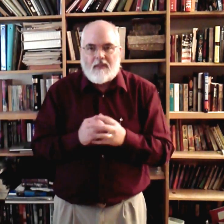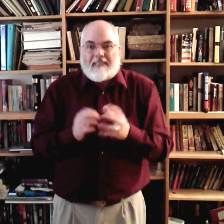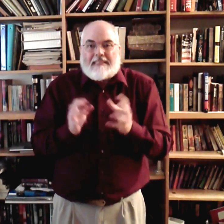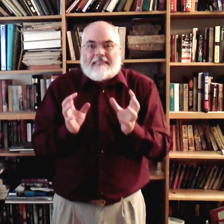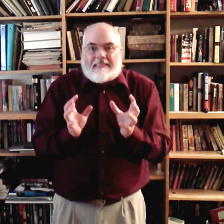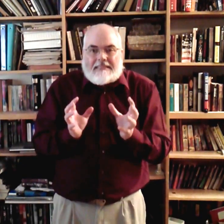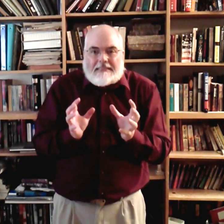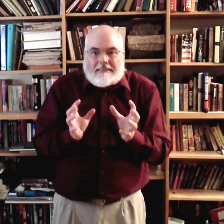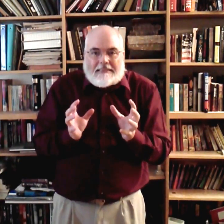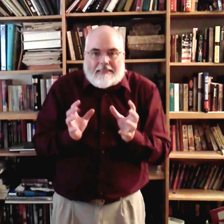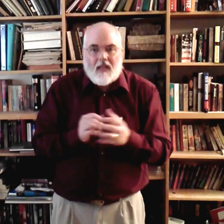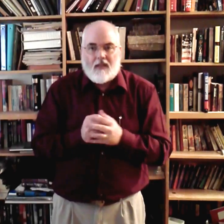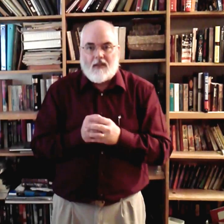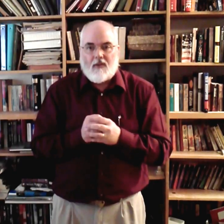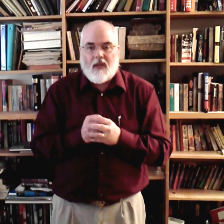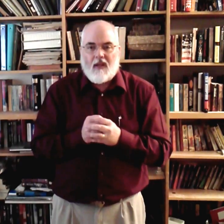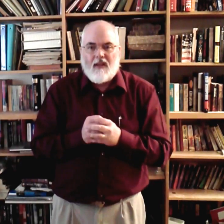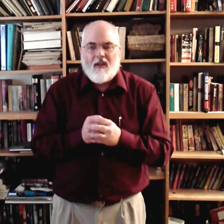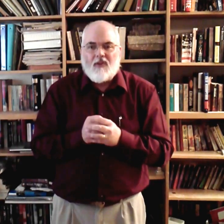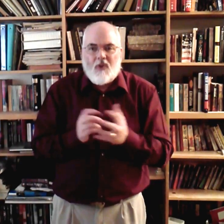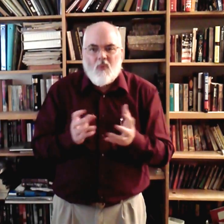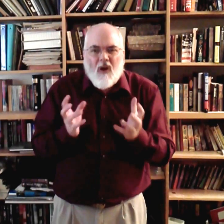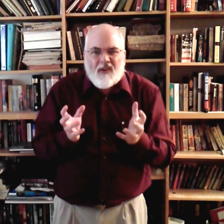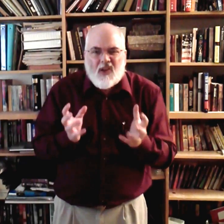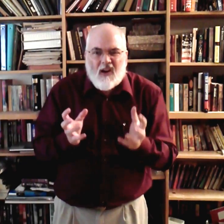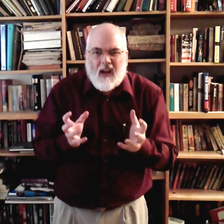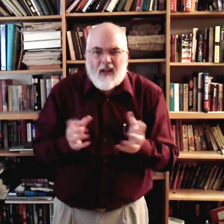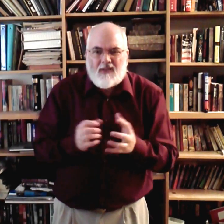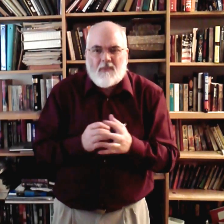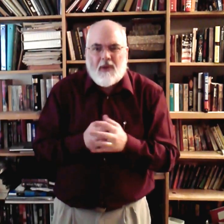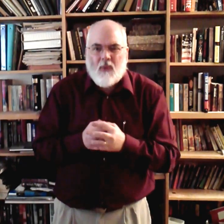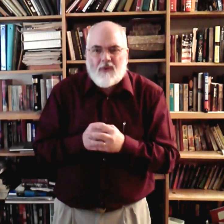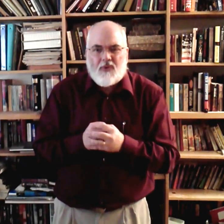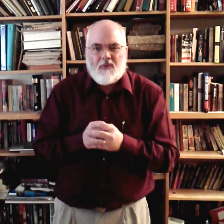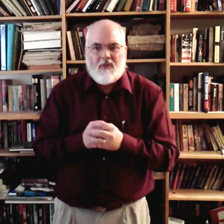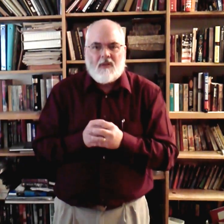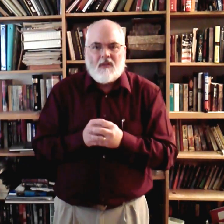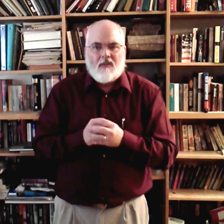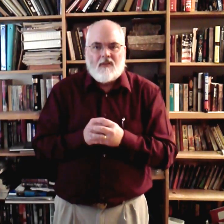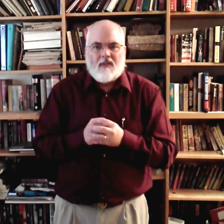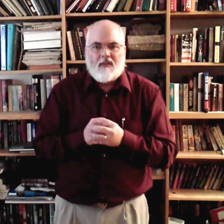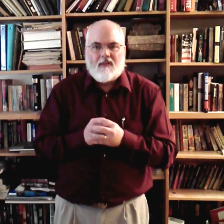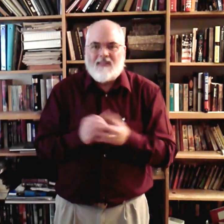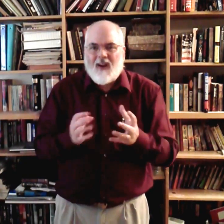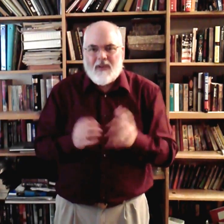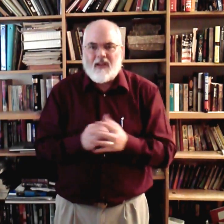mmm. Okay? Do you want dark clouds to be around you? Not really.